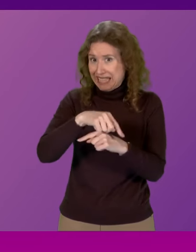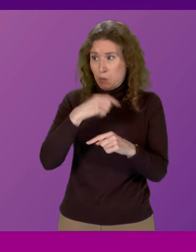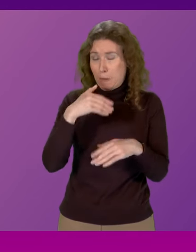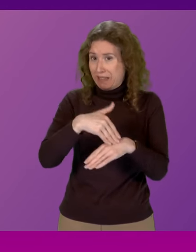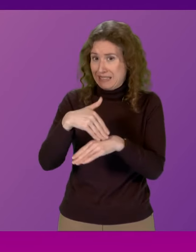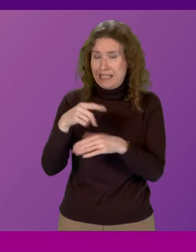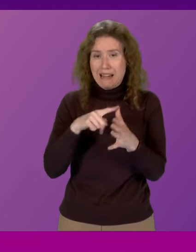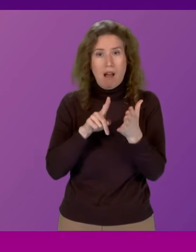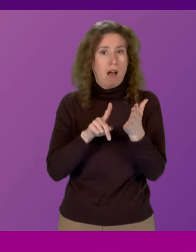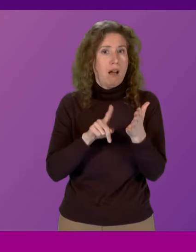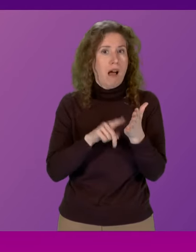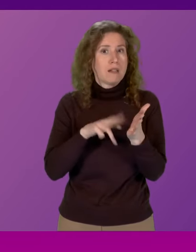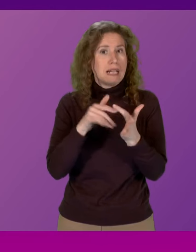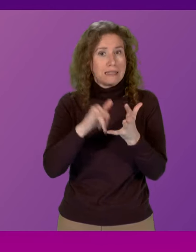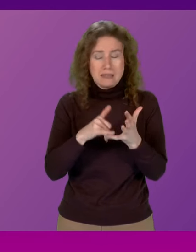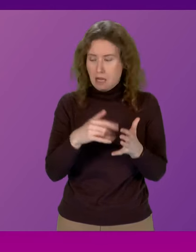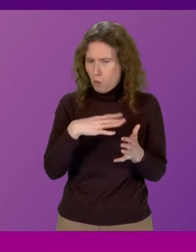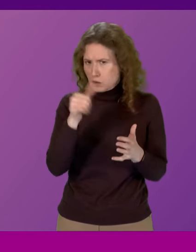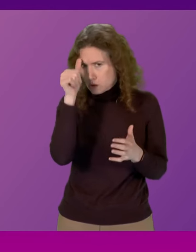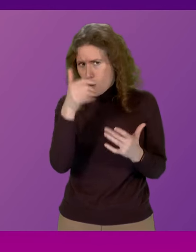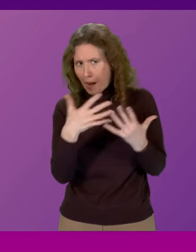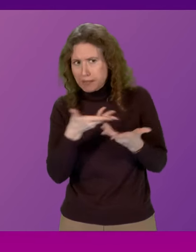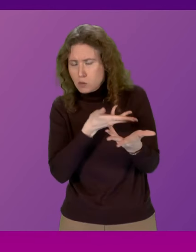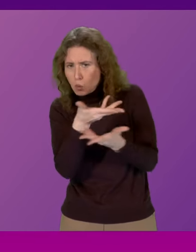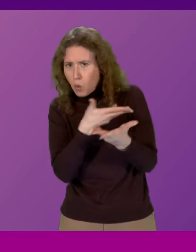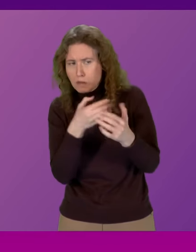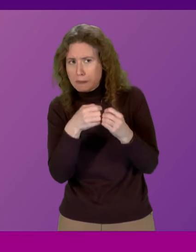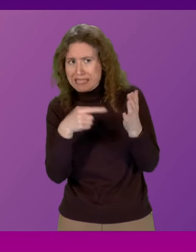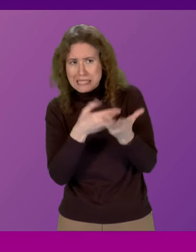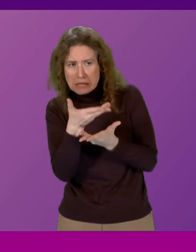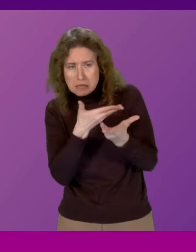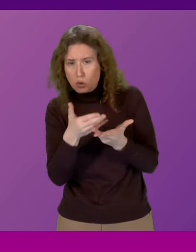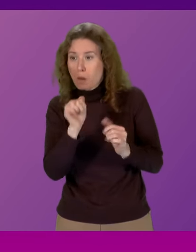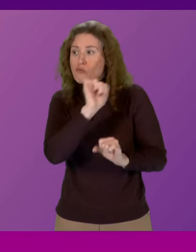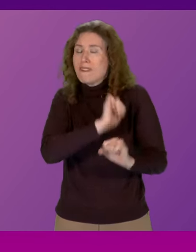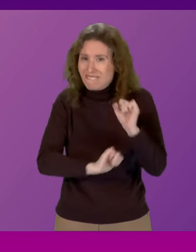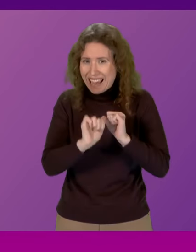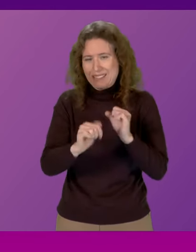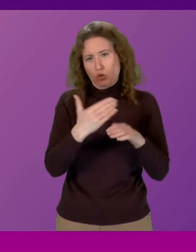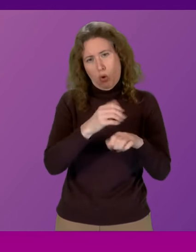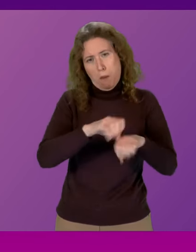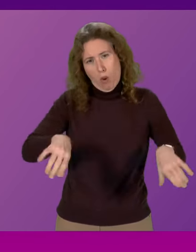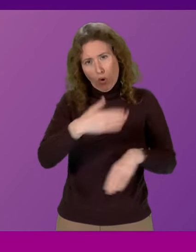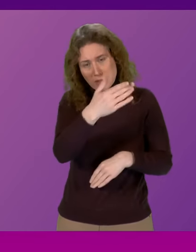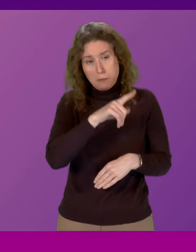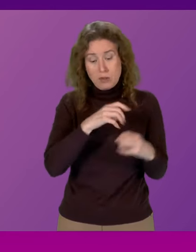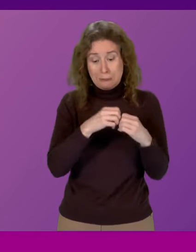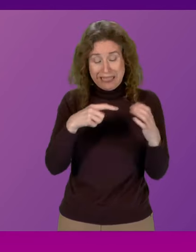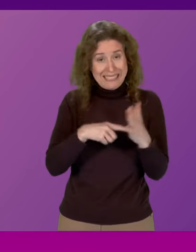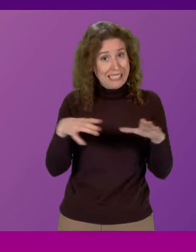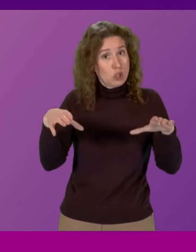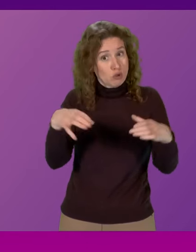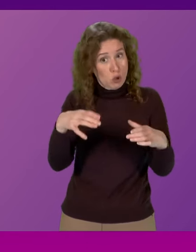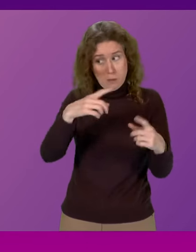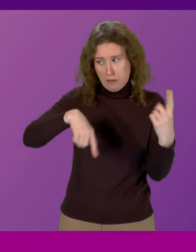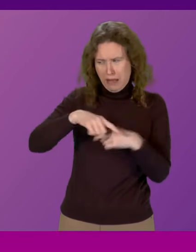Can I ask what talks he has had with BT to prevent these jobs losses given that the BT group have